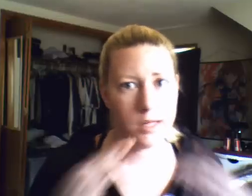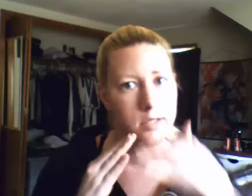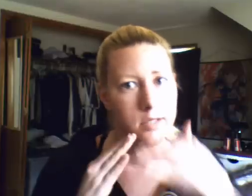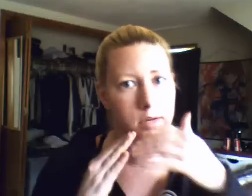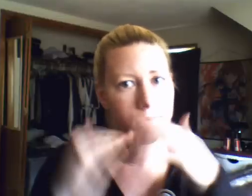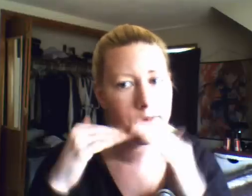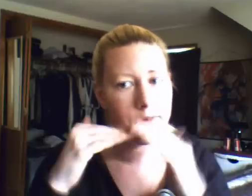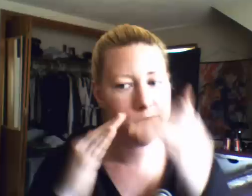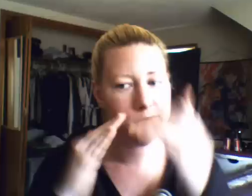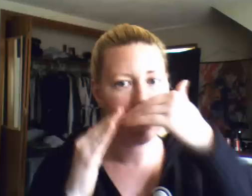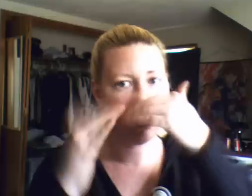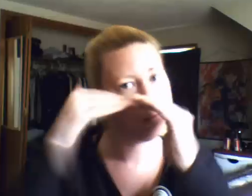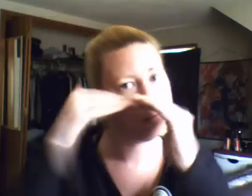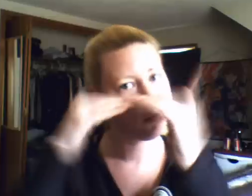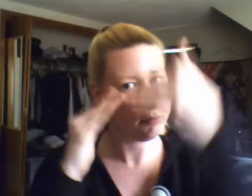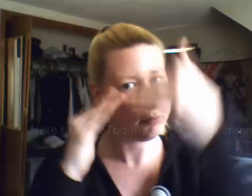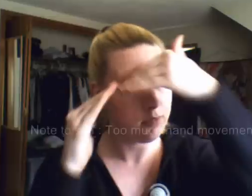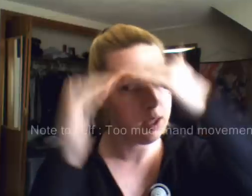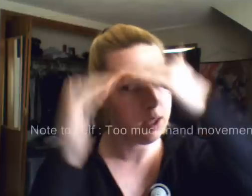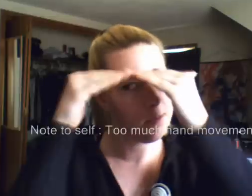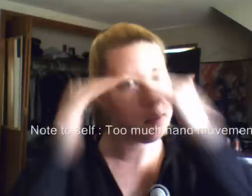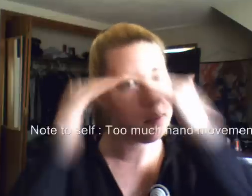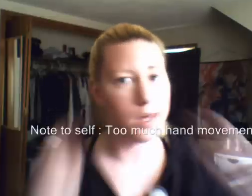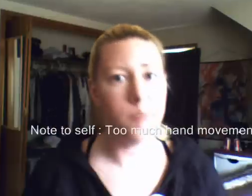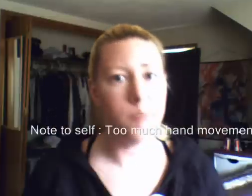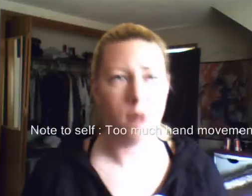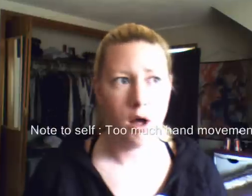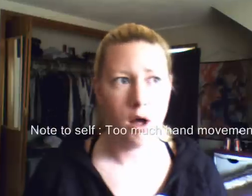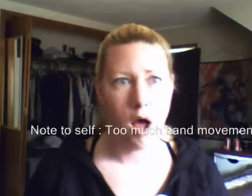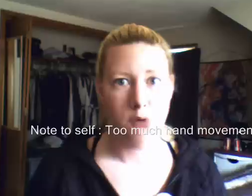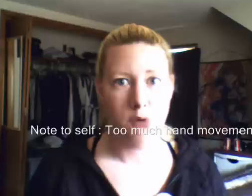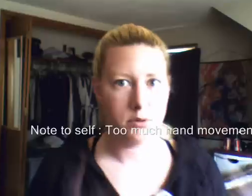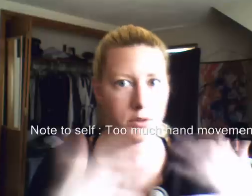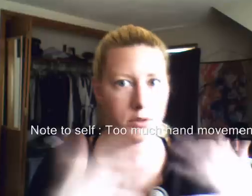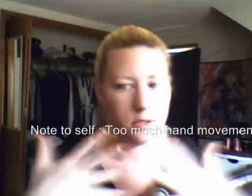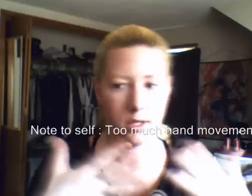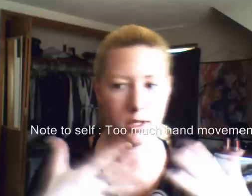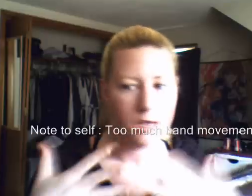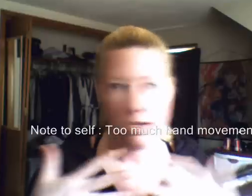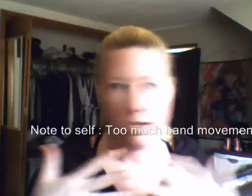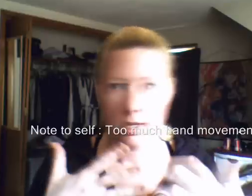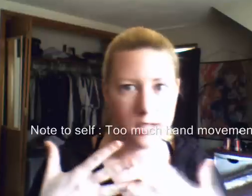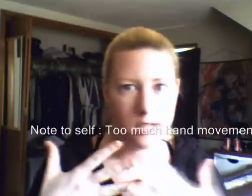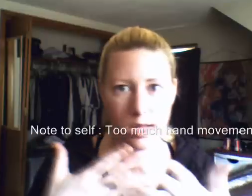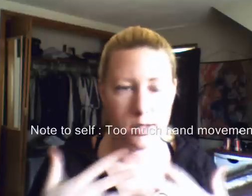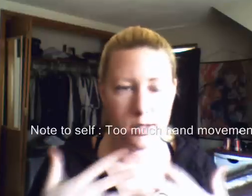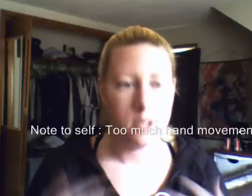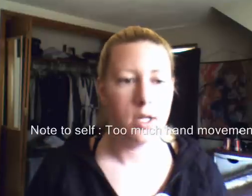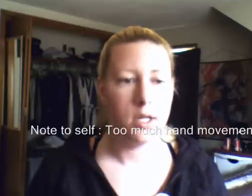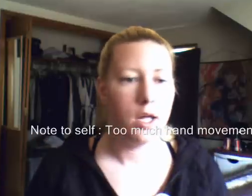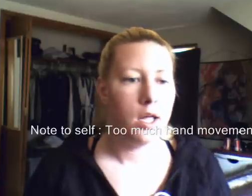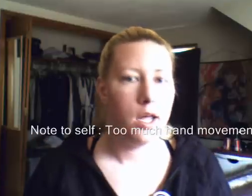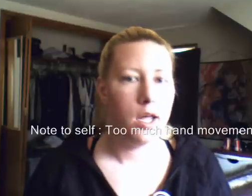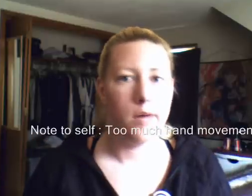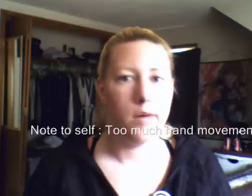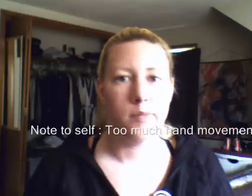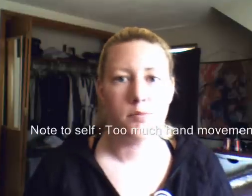at least you know the face is coming back up whoo sign language anyway